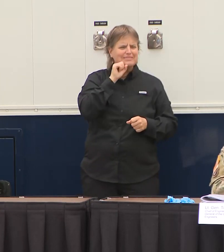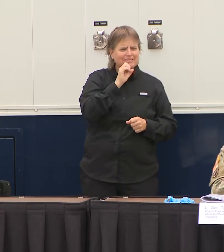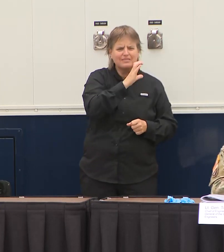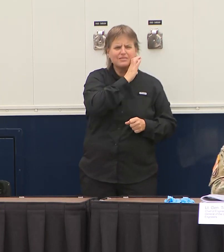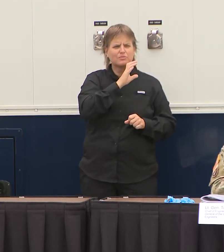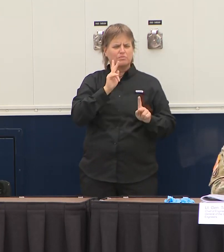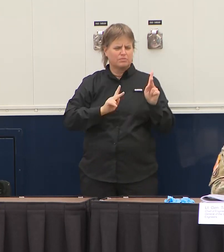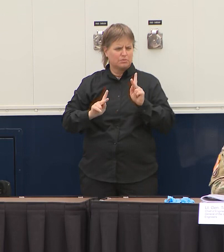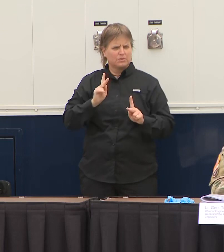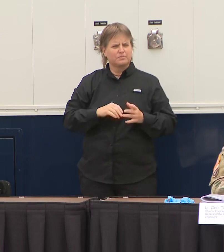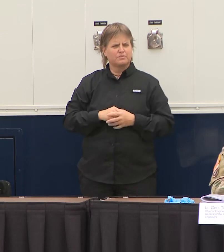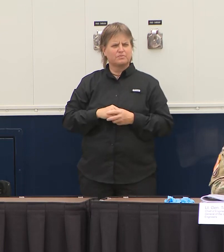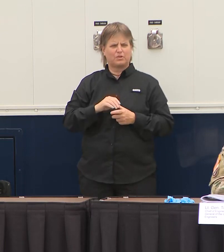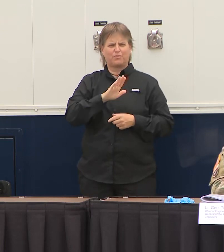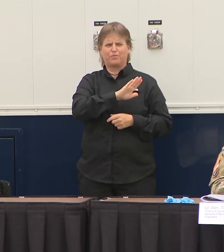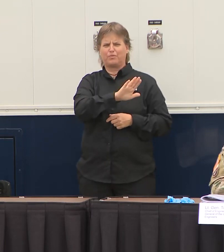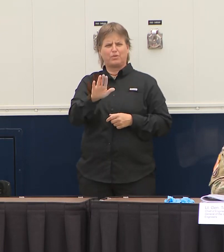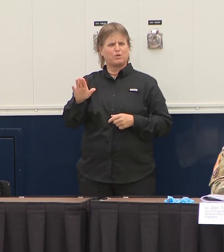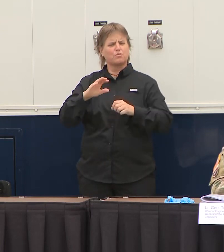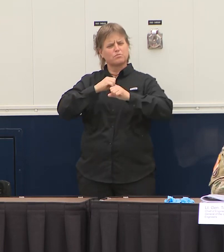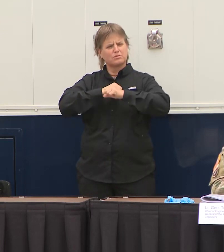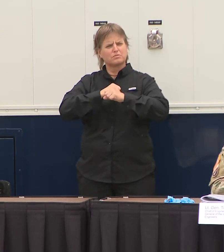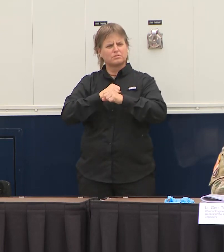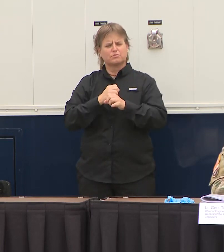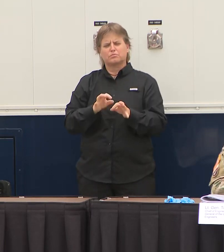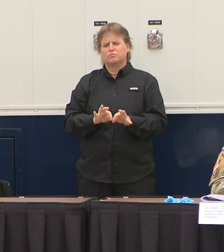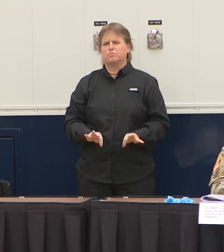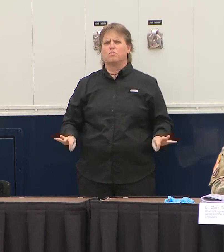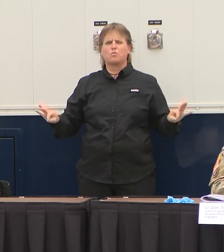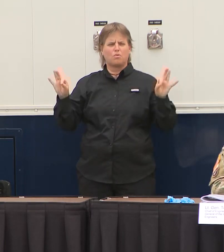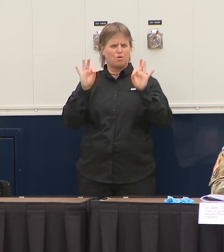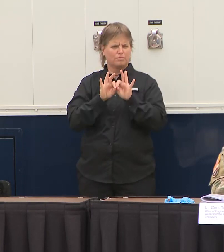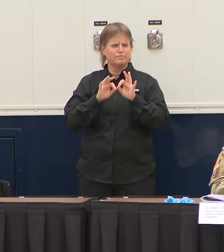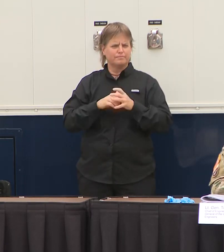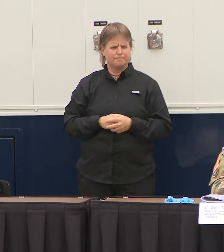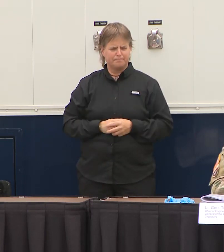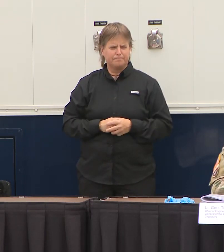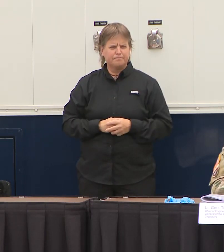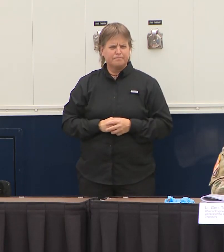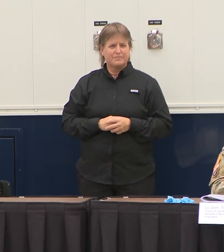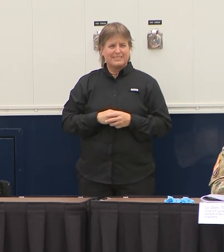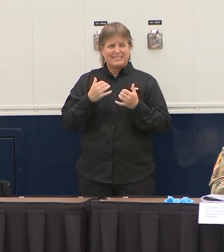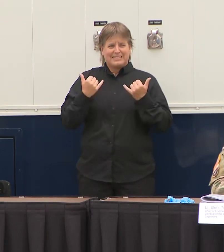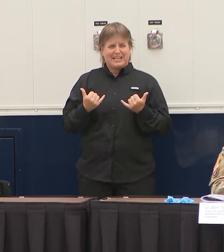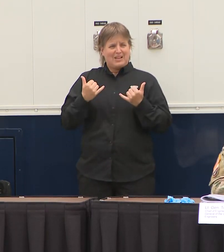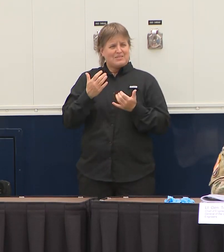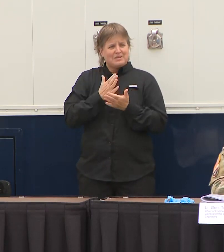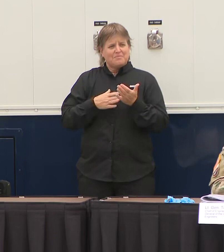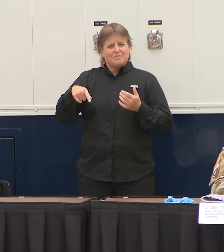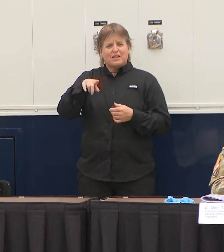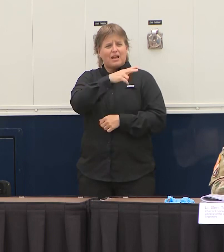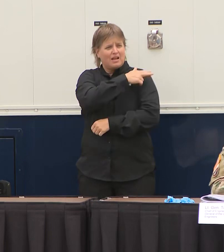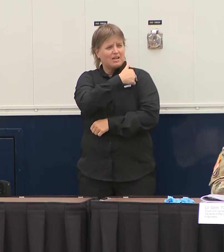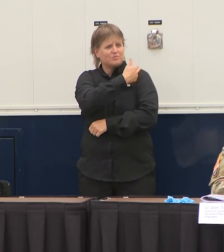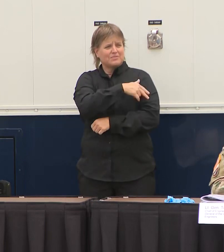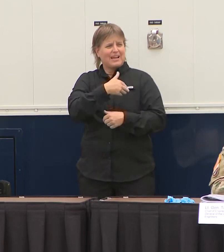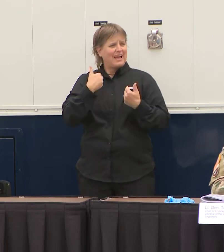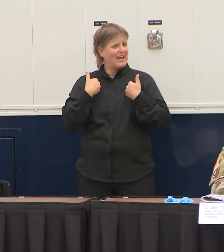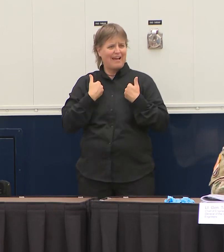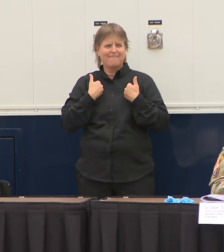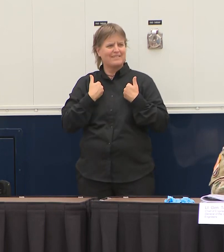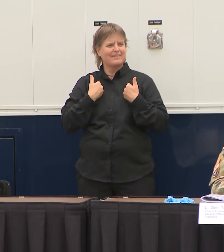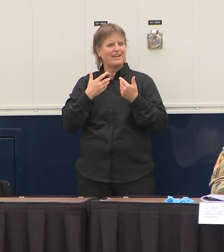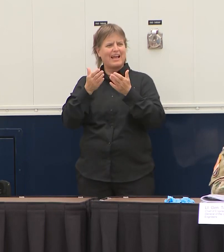hospitals that haven't had them we've worked with the hospitals that do and asked if they would shift resources so I know Cleveland Clinic has shifted some of these